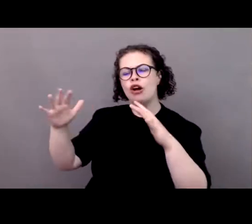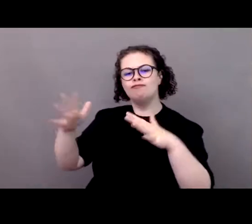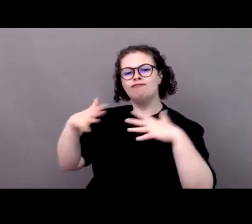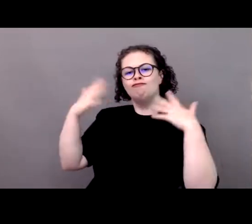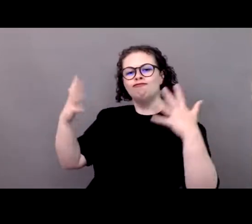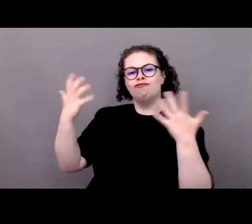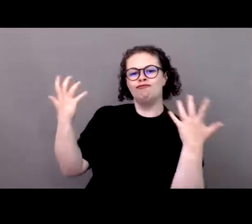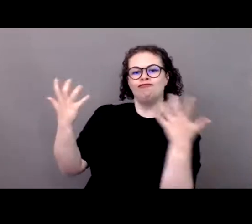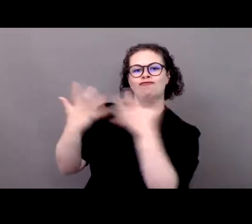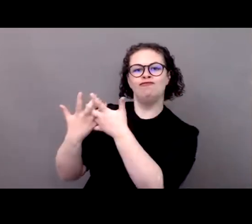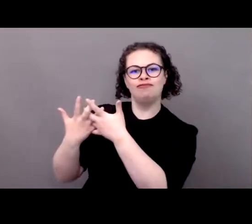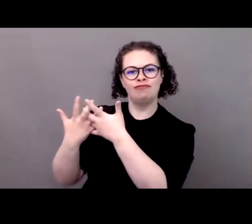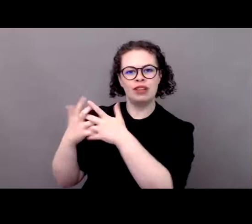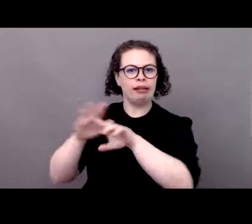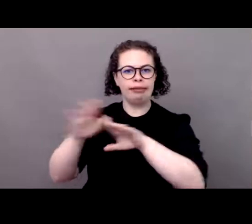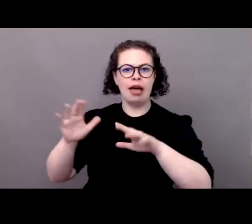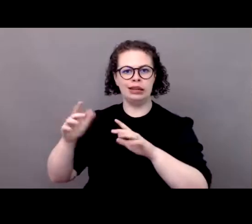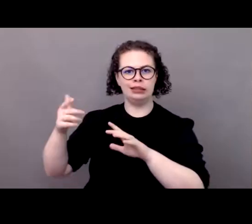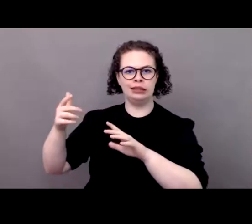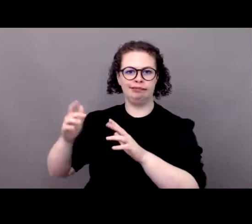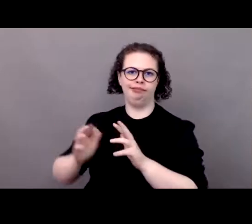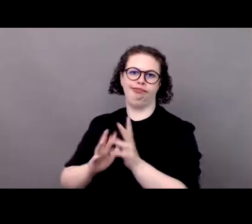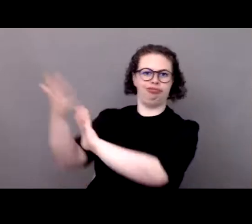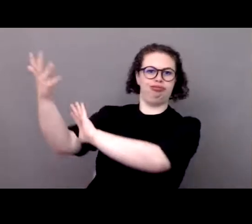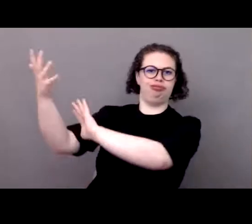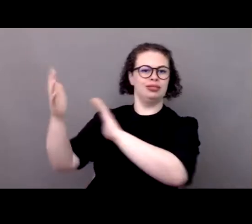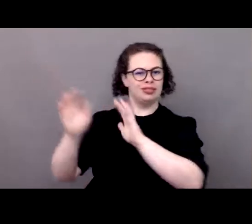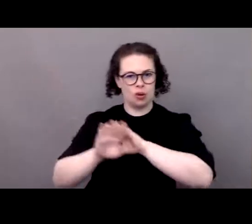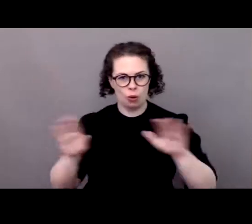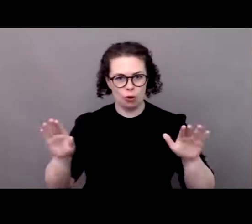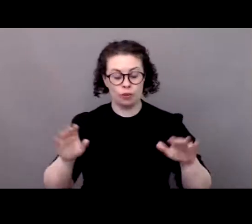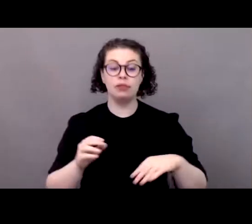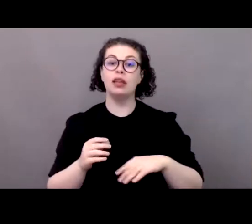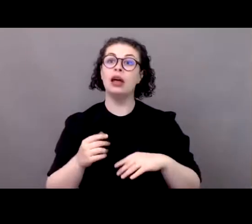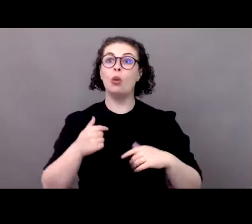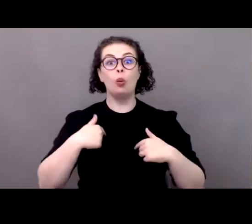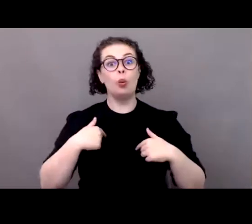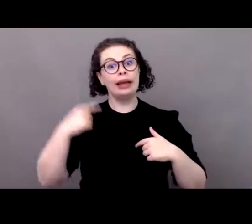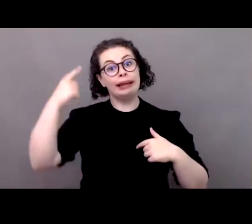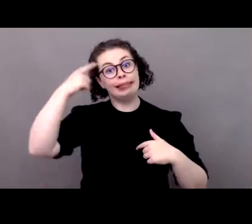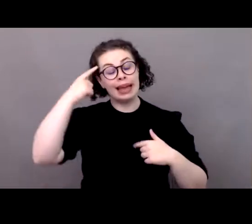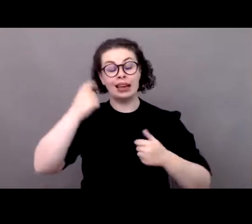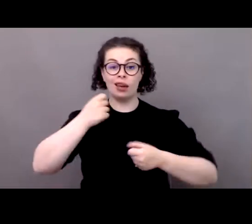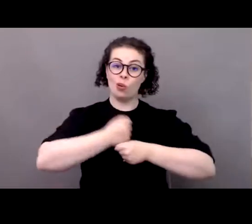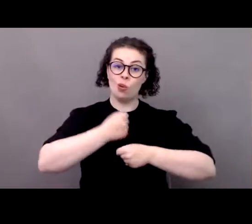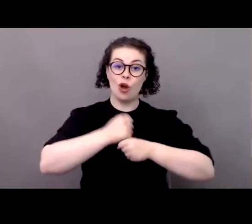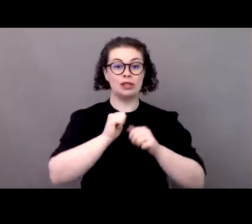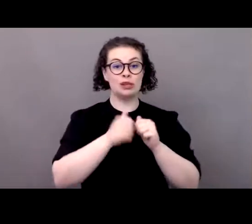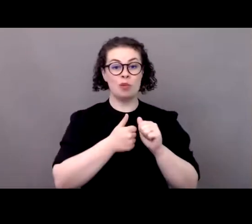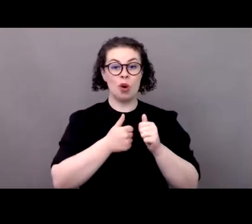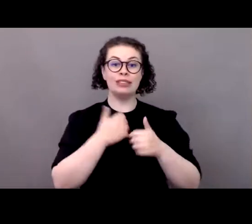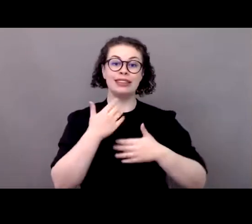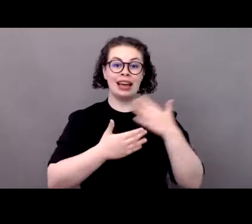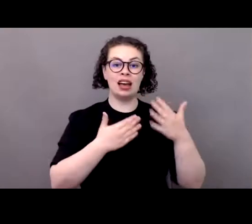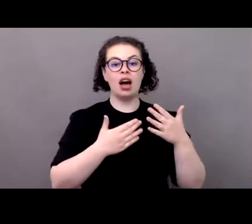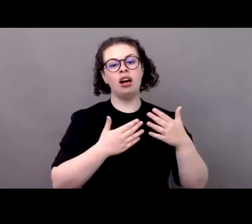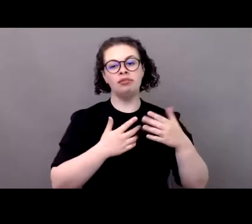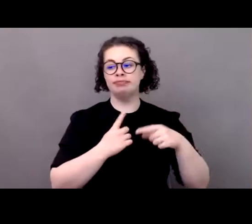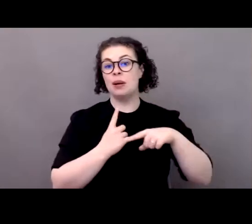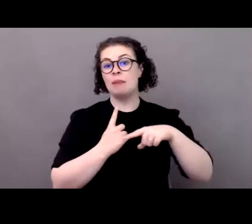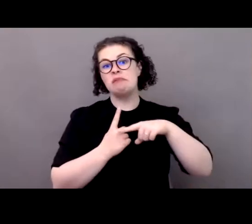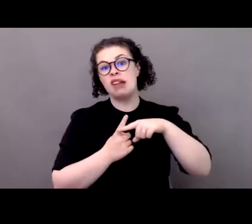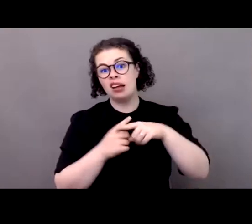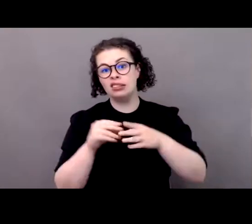yanotova rightly said yesterday the greening of sports should not be treated as an add-on but as a strategic goal towards we can all work